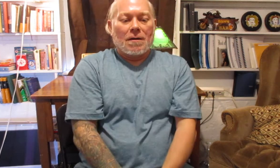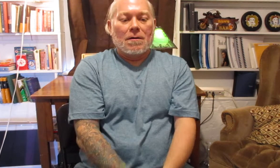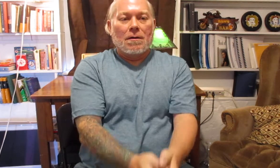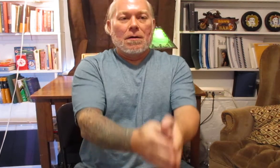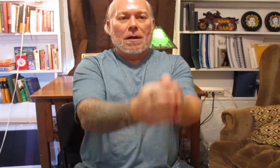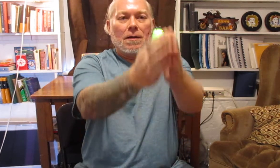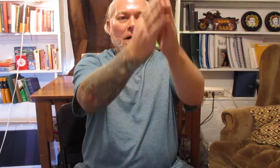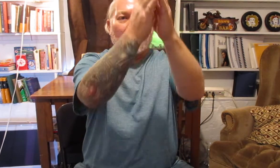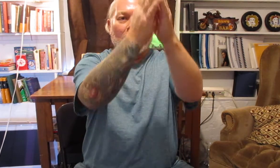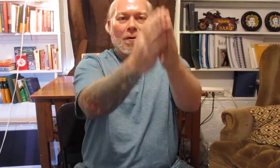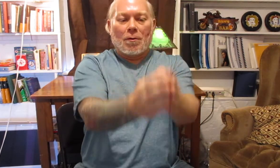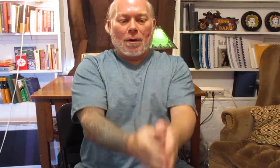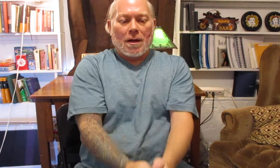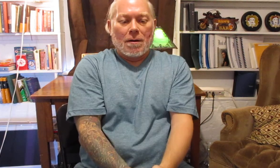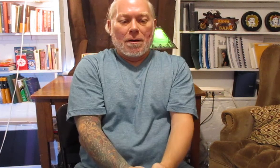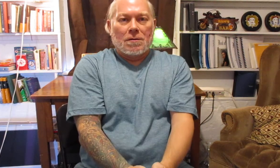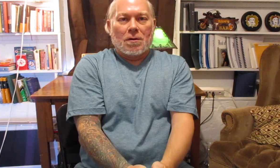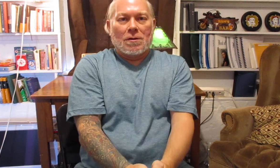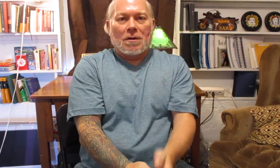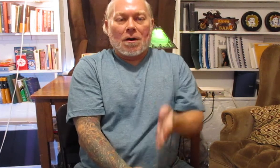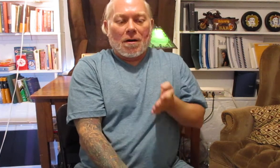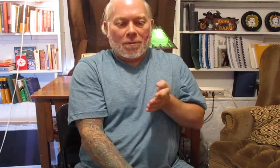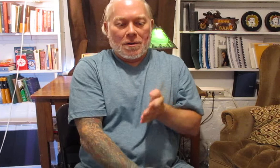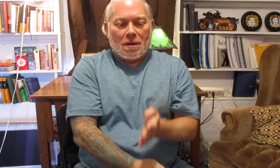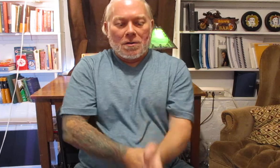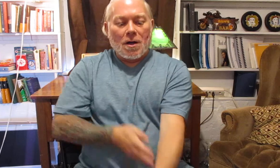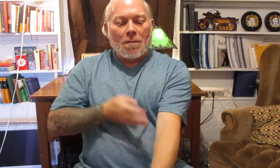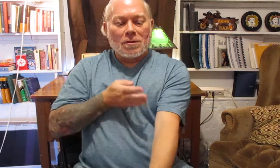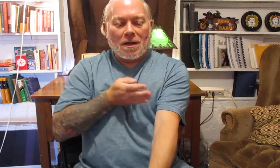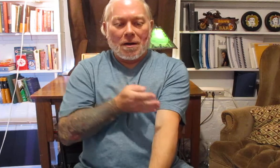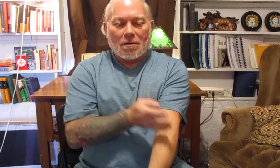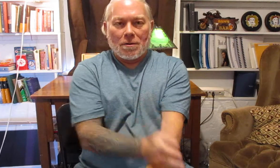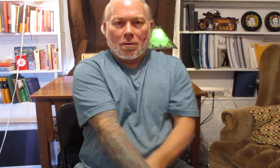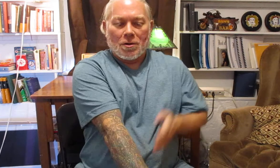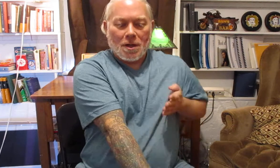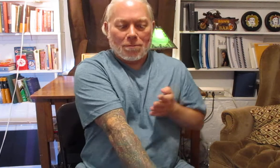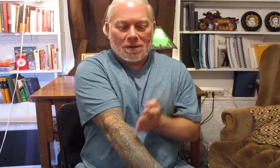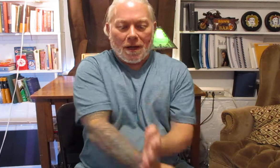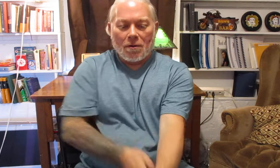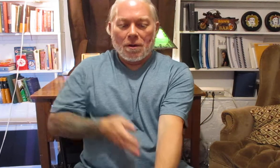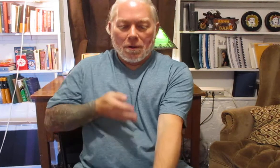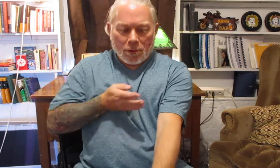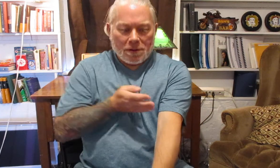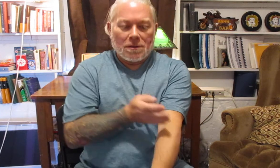in kind of a vertical way so we start off with Jomsau or Jomsau which is